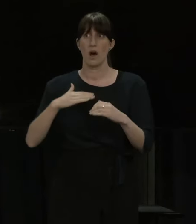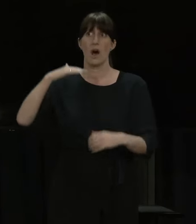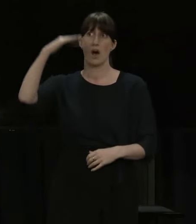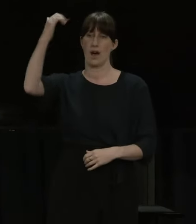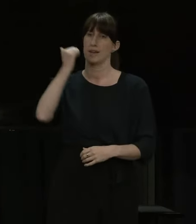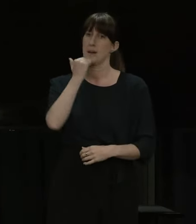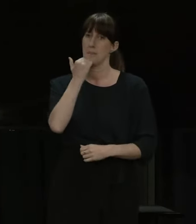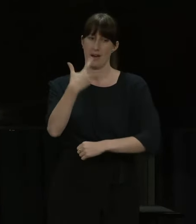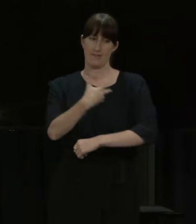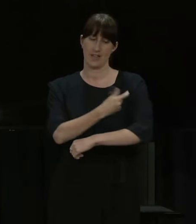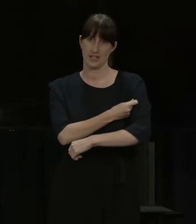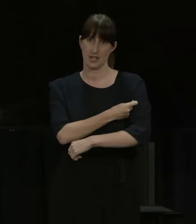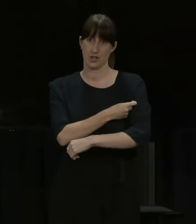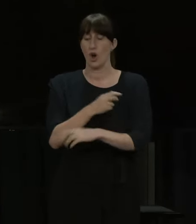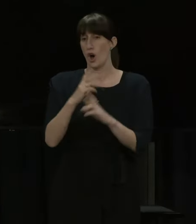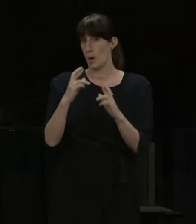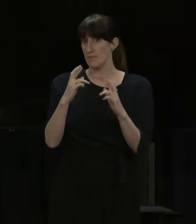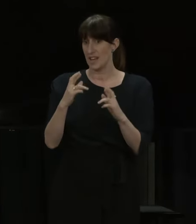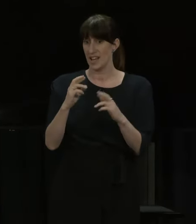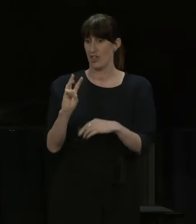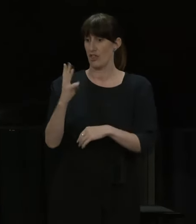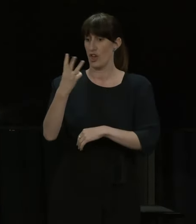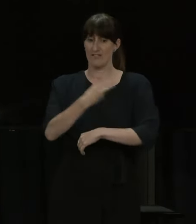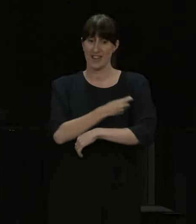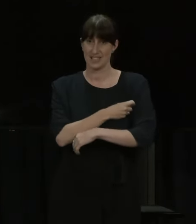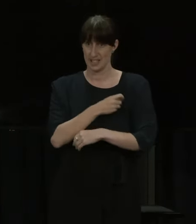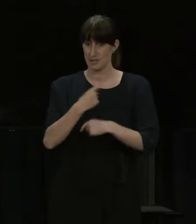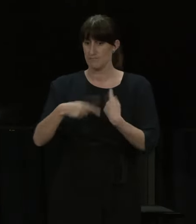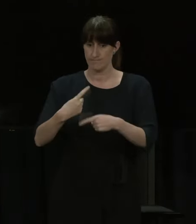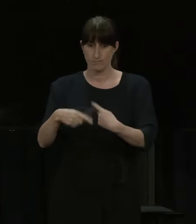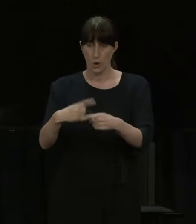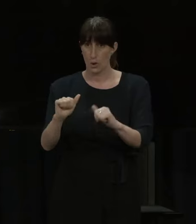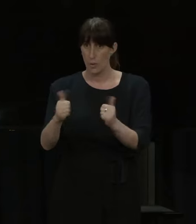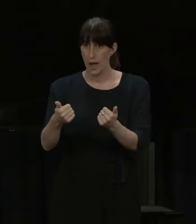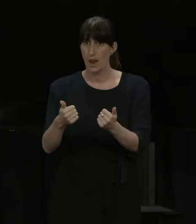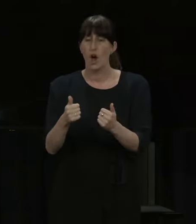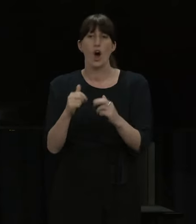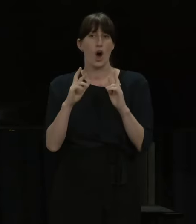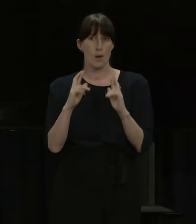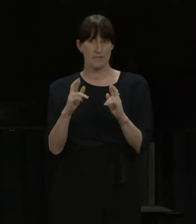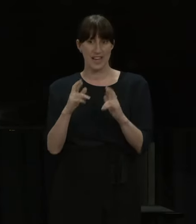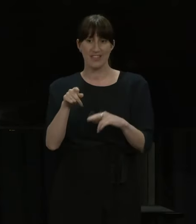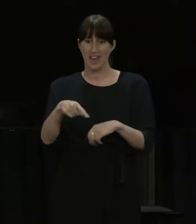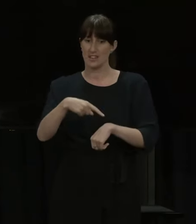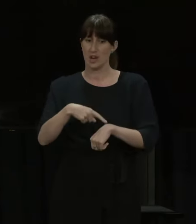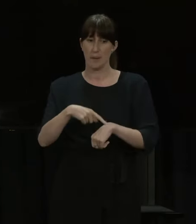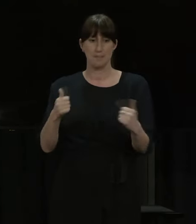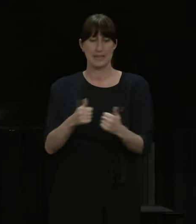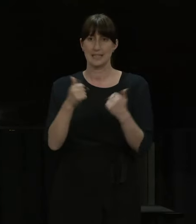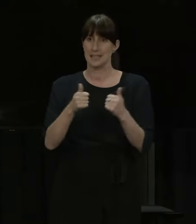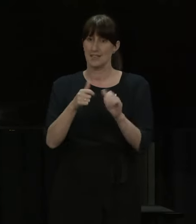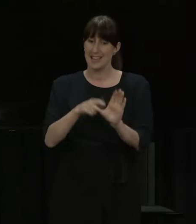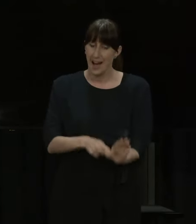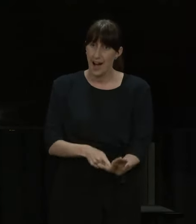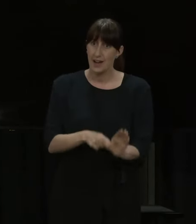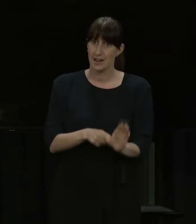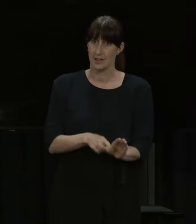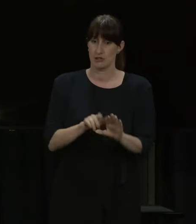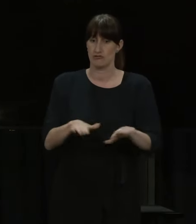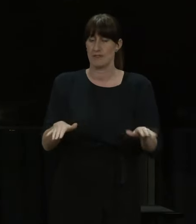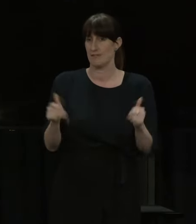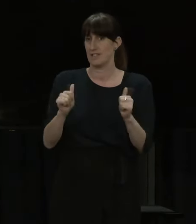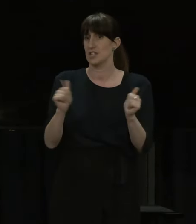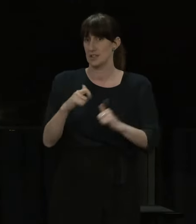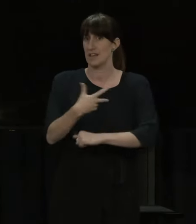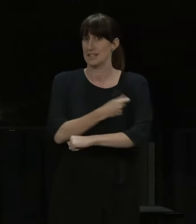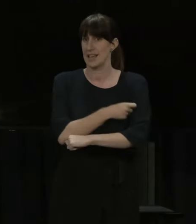dose campaign by then. I would like to think that we'll have our paediatric vaccination rolled out and the young people will